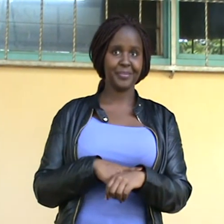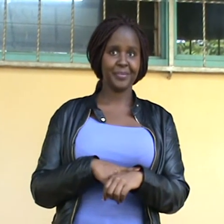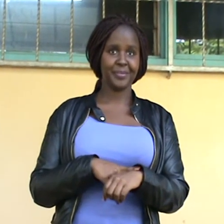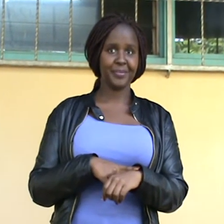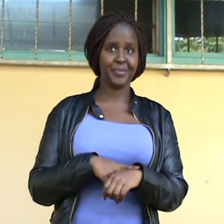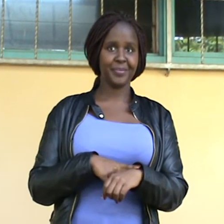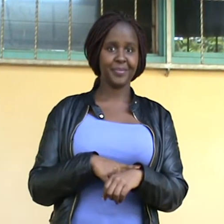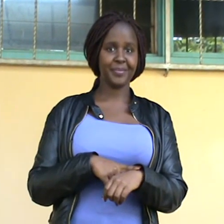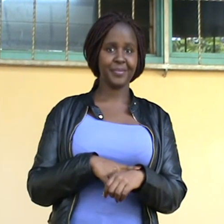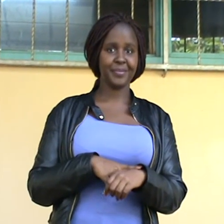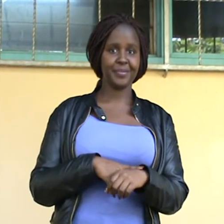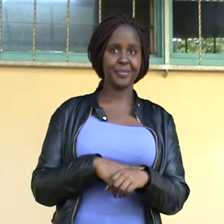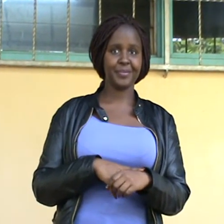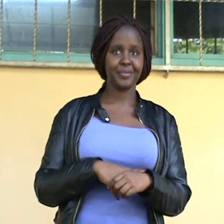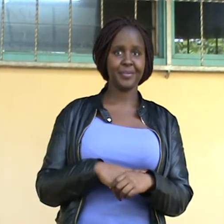Just before I could taste it.